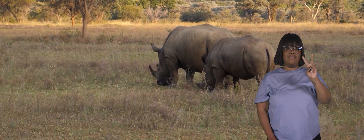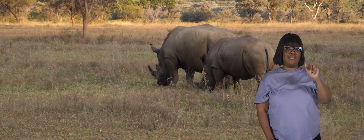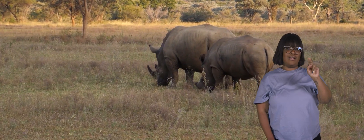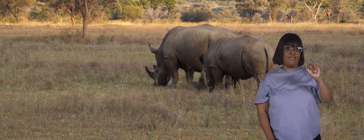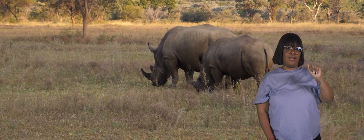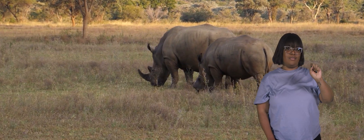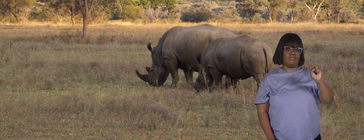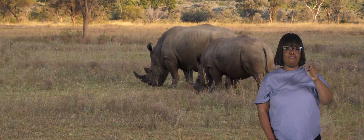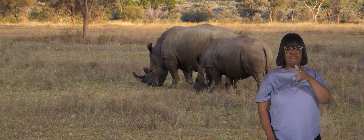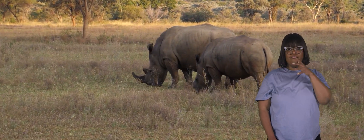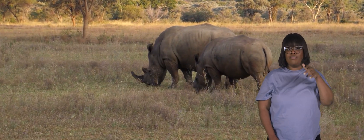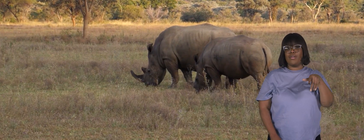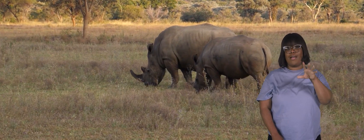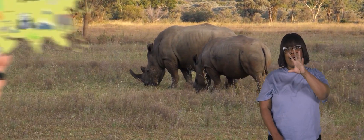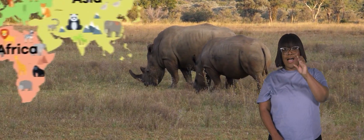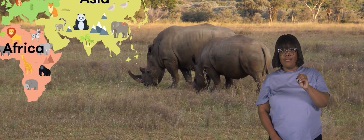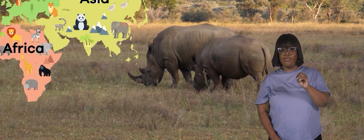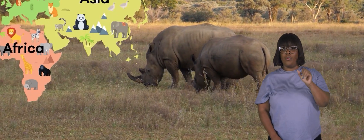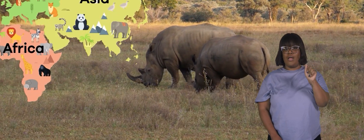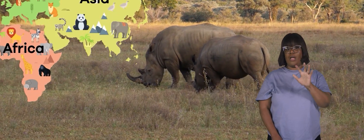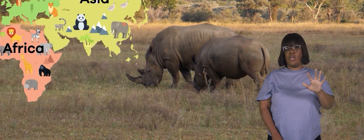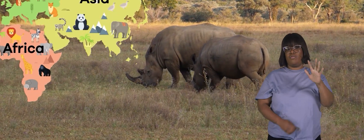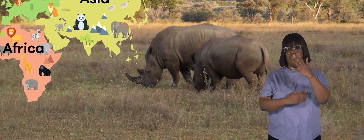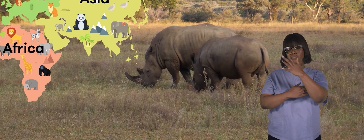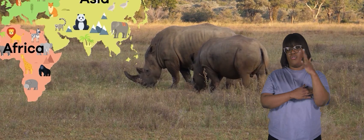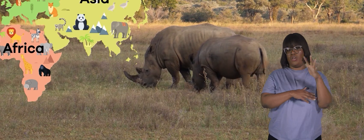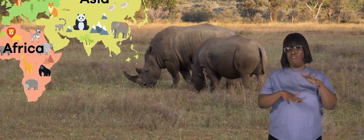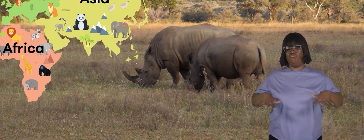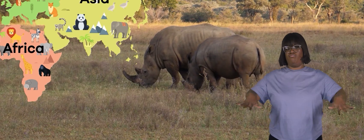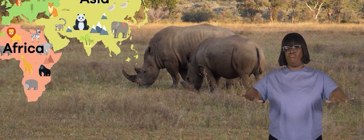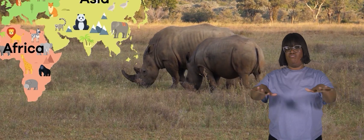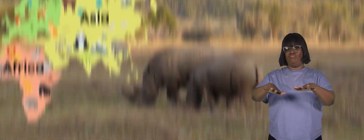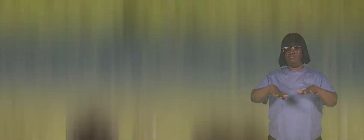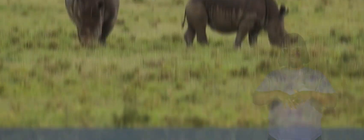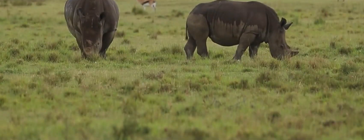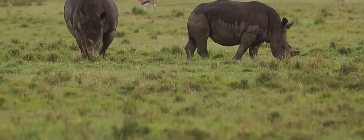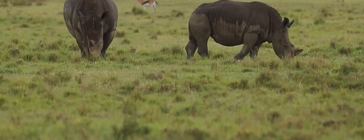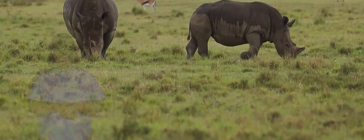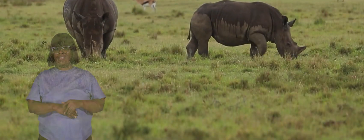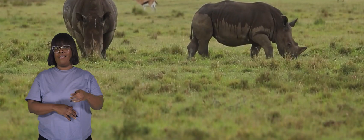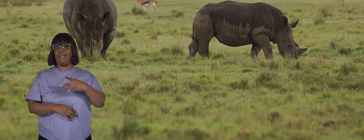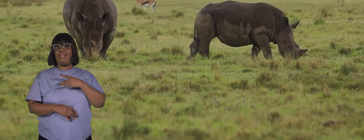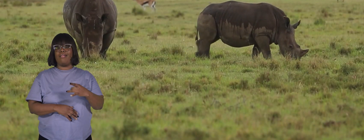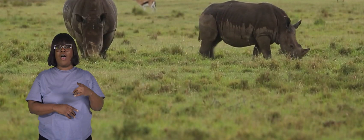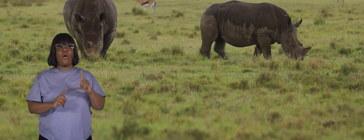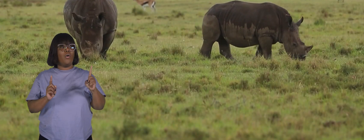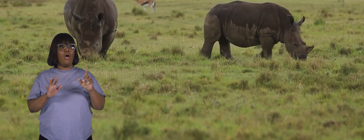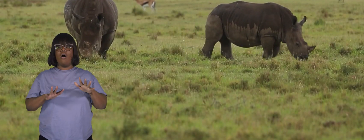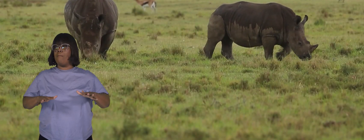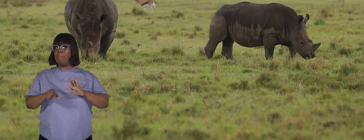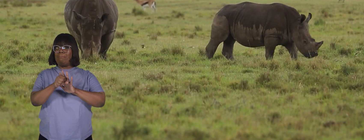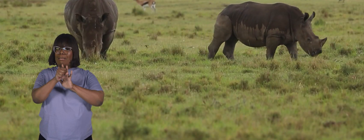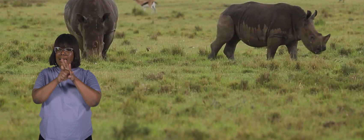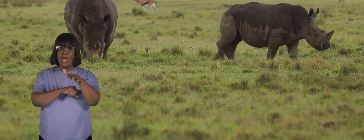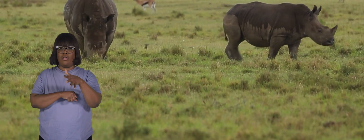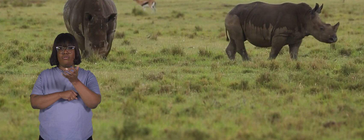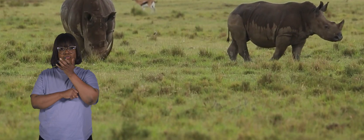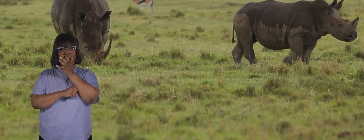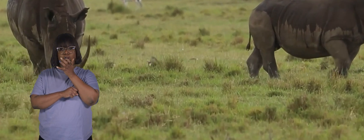grasslands, and even African and Asian forests. They like to be where there's plenty of green grass to munch on.